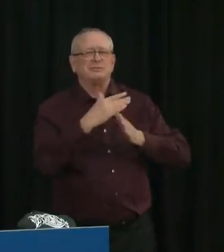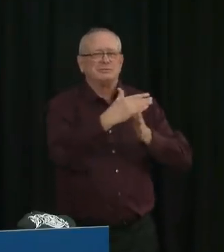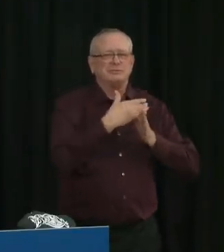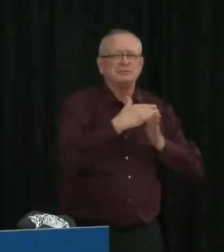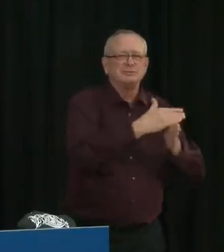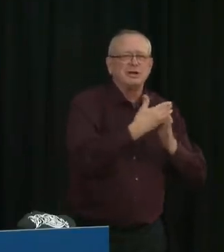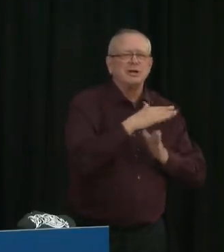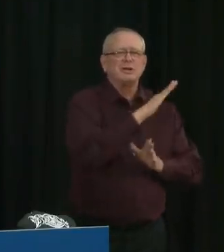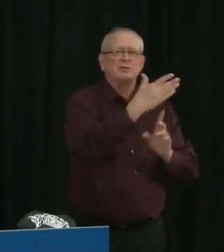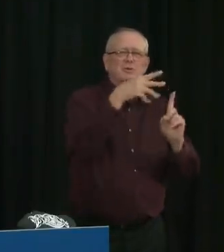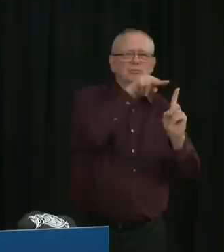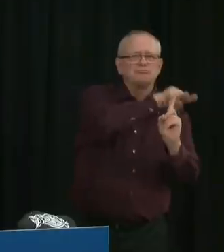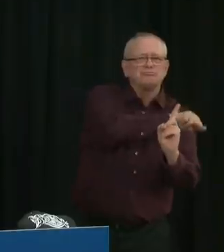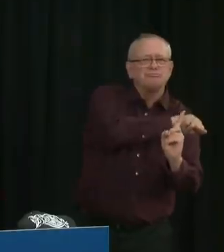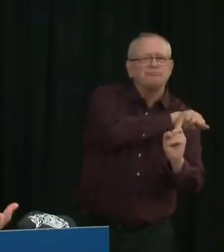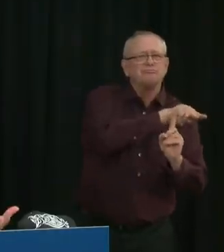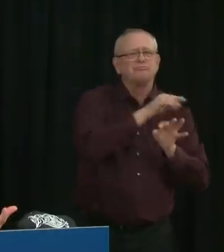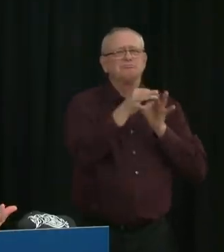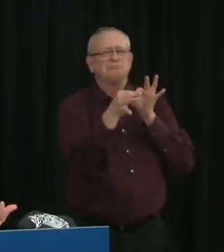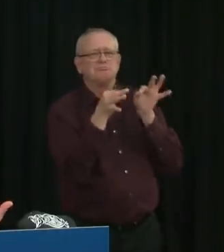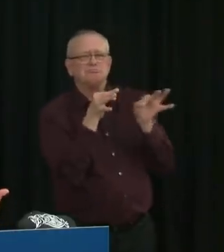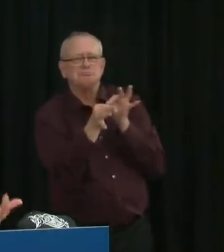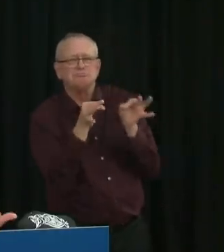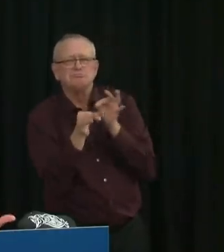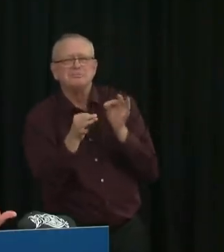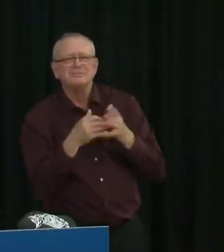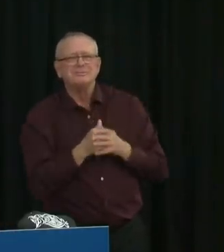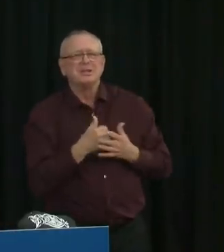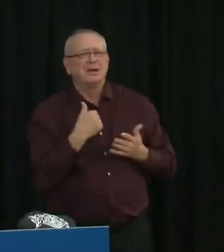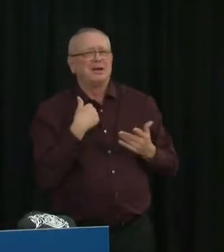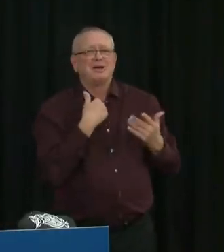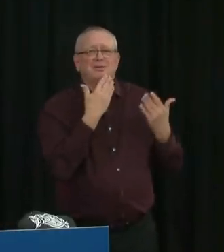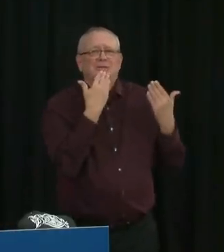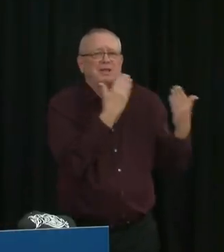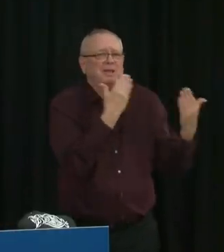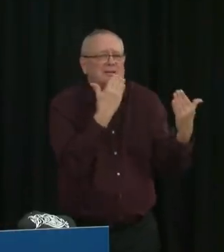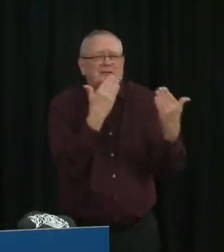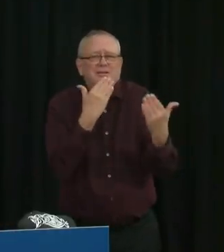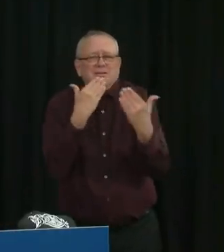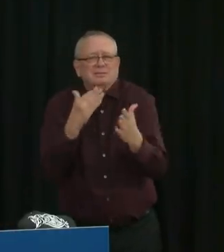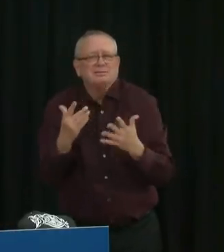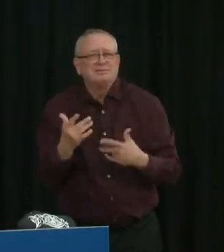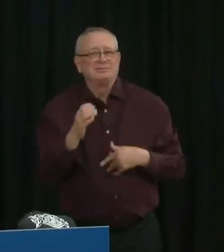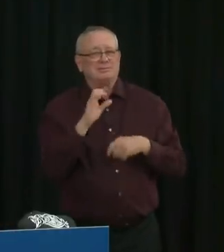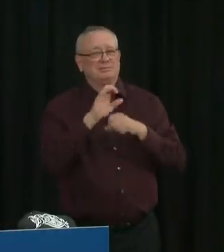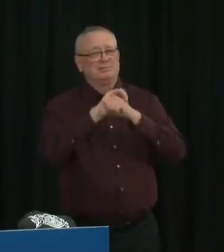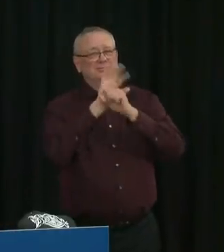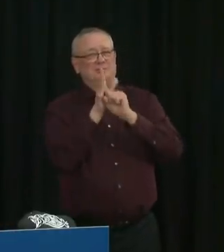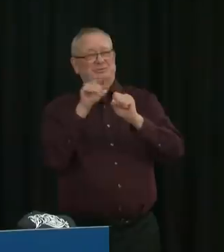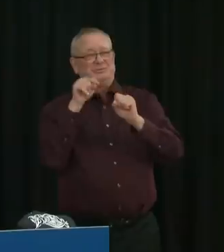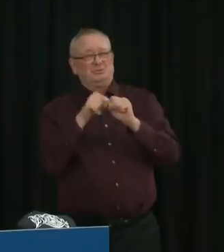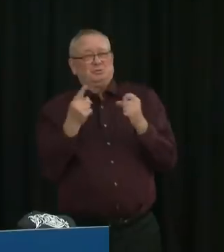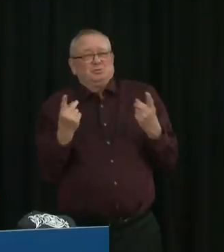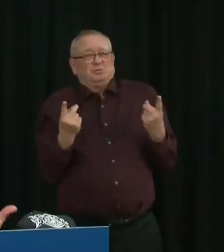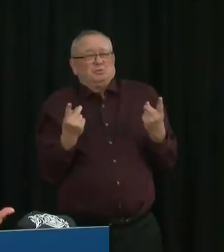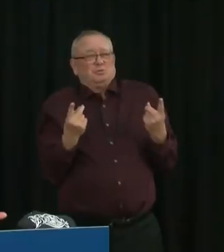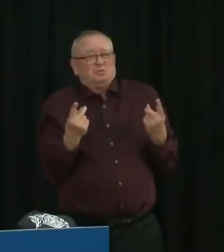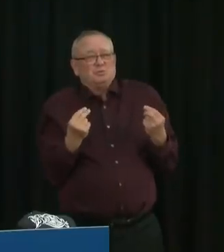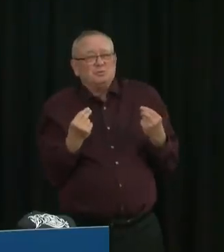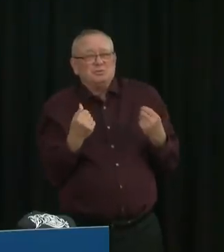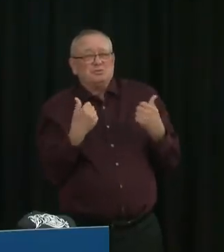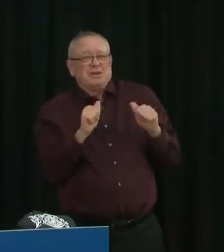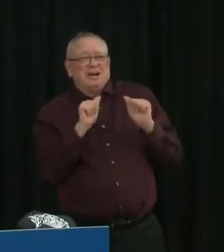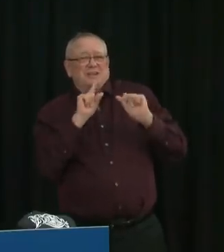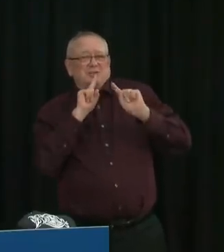forward. And I think that the COVID response, as I said before, is a response that is not easy. There is no one single